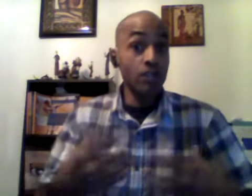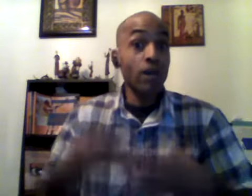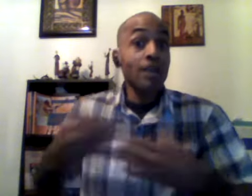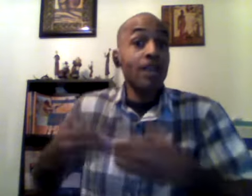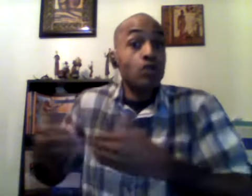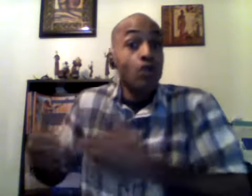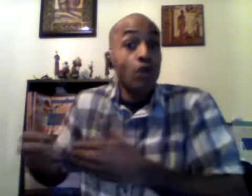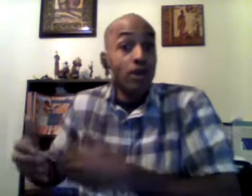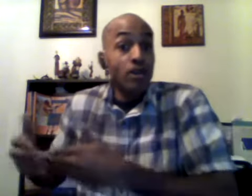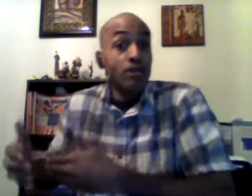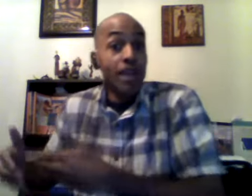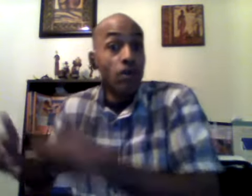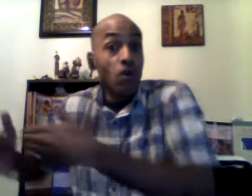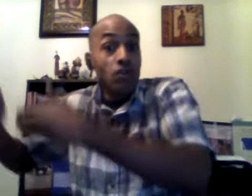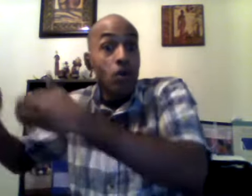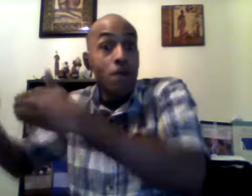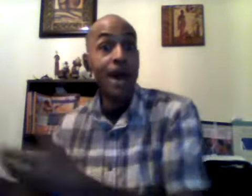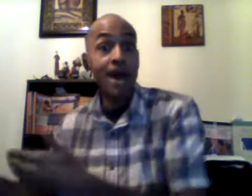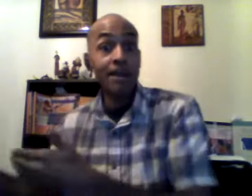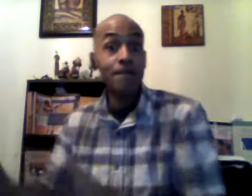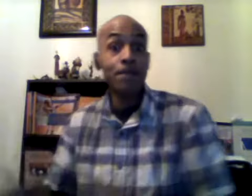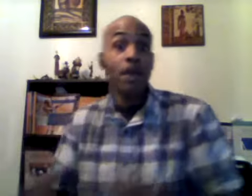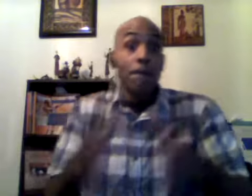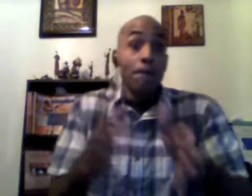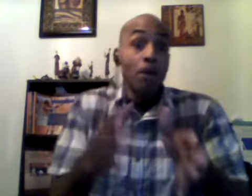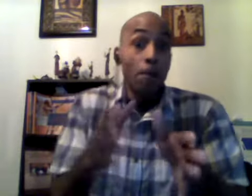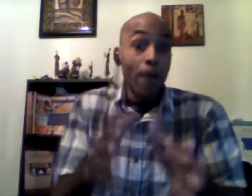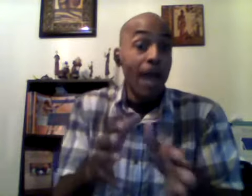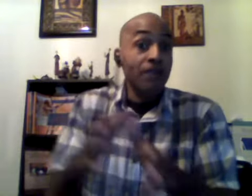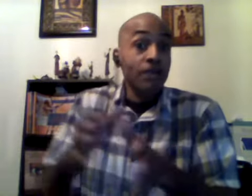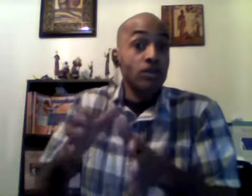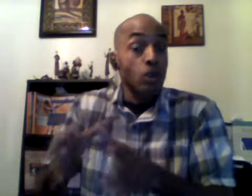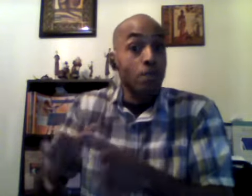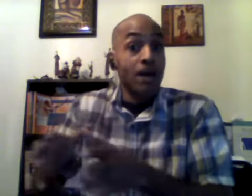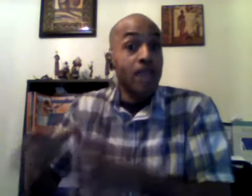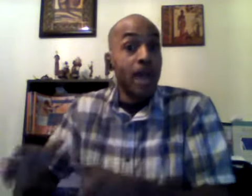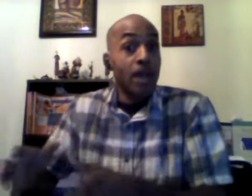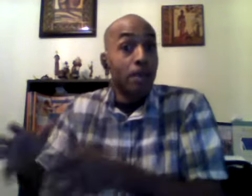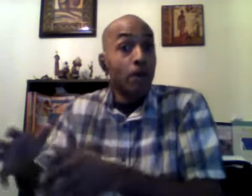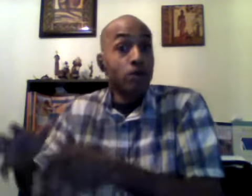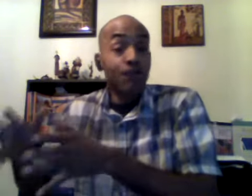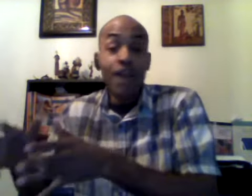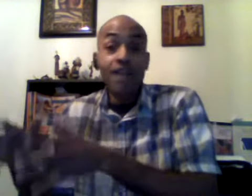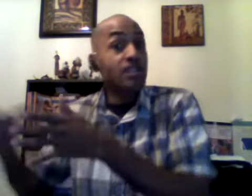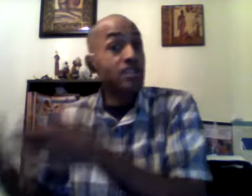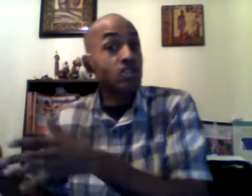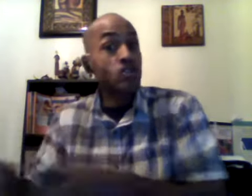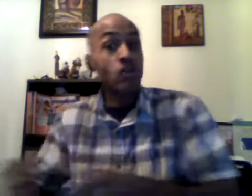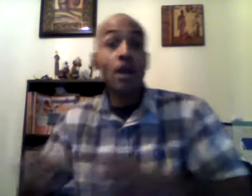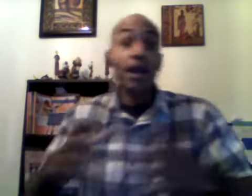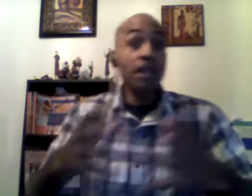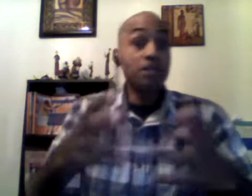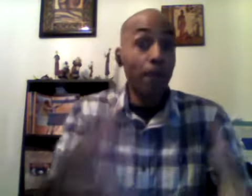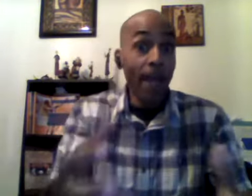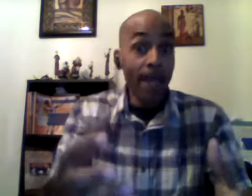that you can create on your body having too much adipose fat tissue is bad